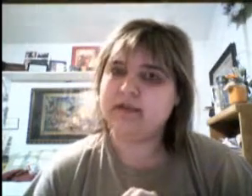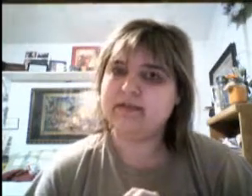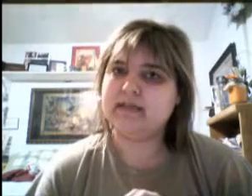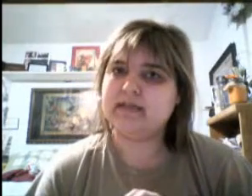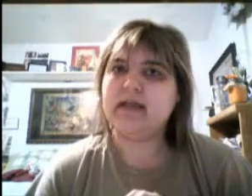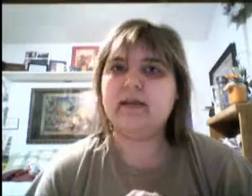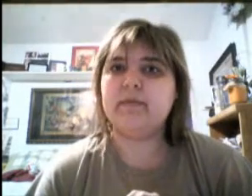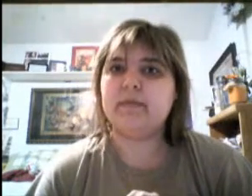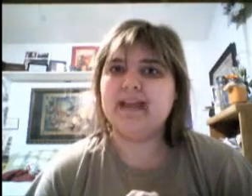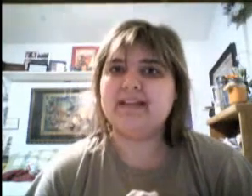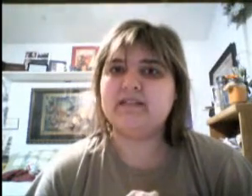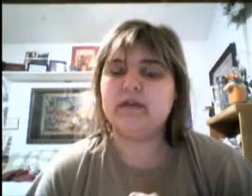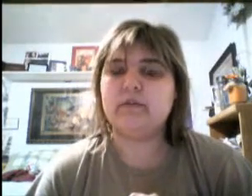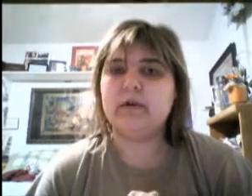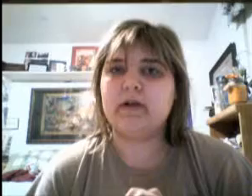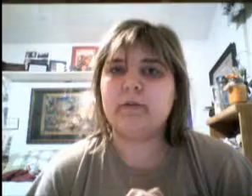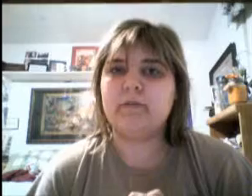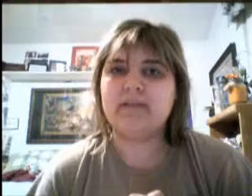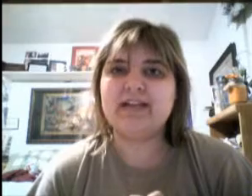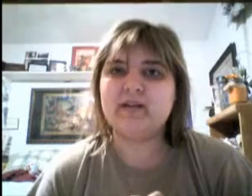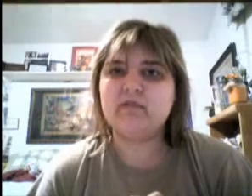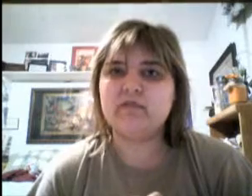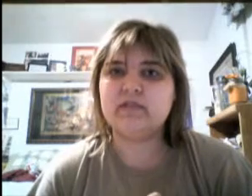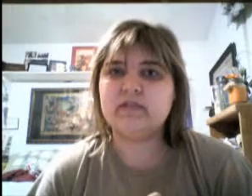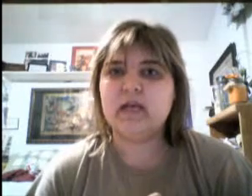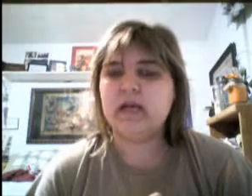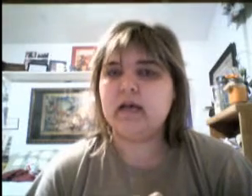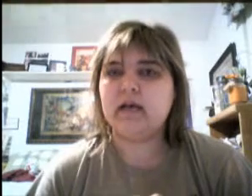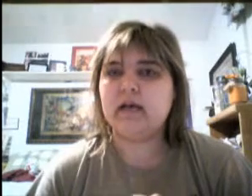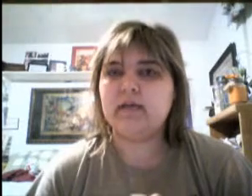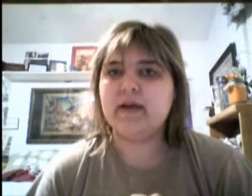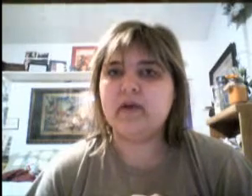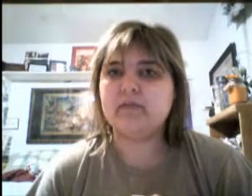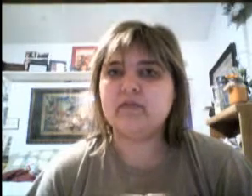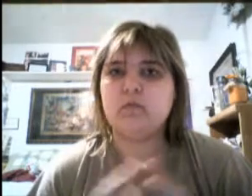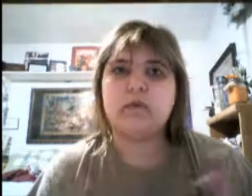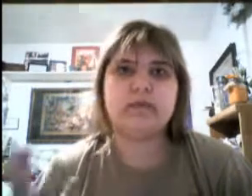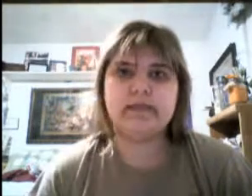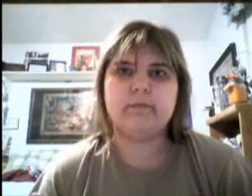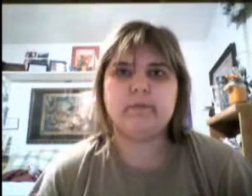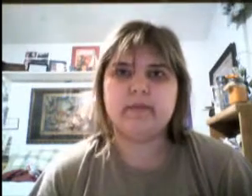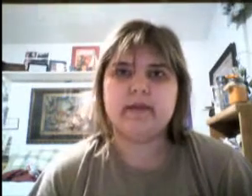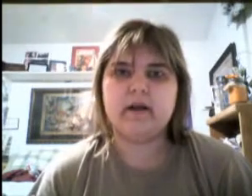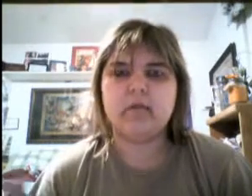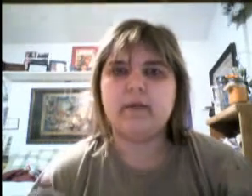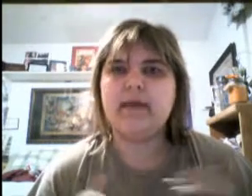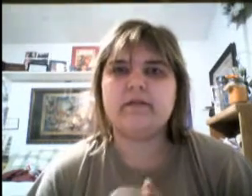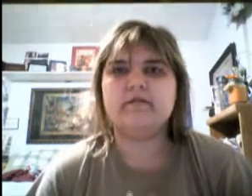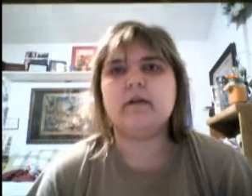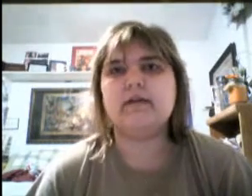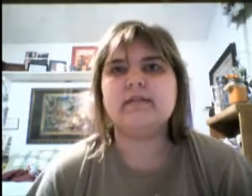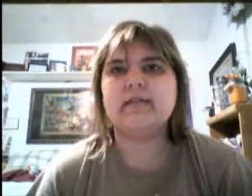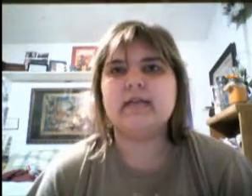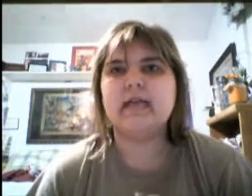and I had been planning to put up a couple videos about what we did when we were there, what panels we got to see,